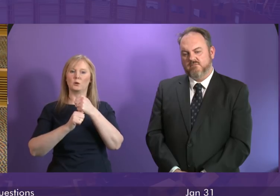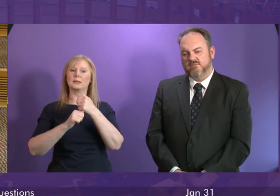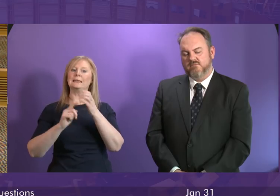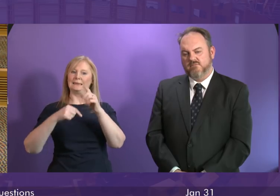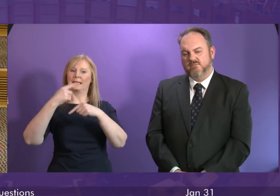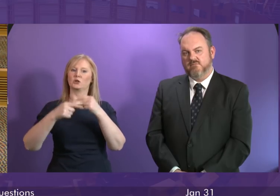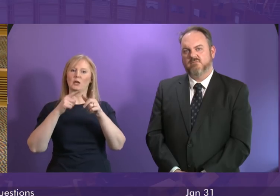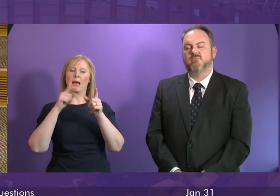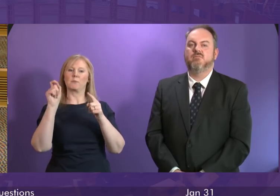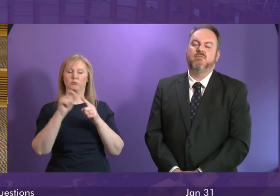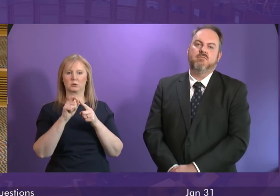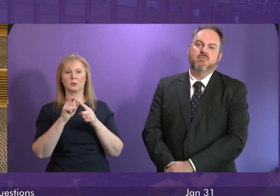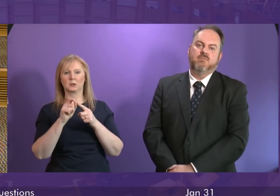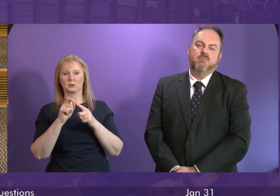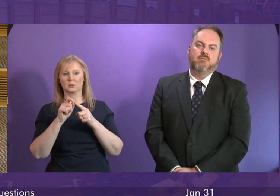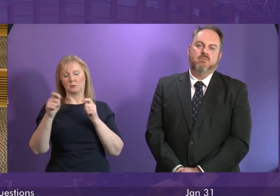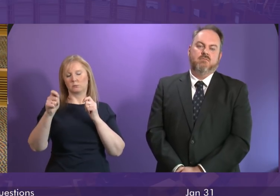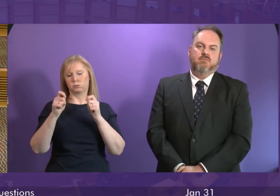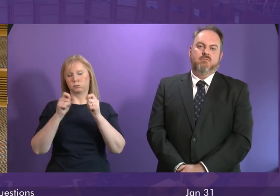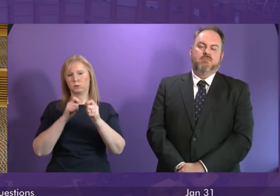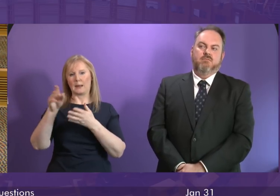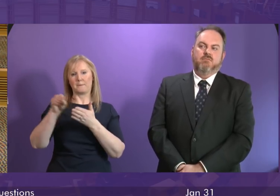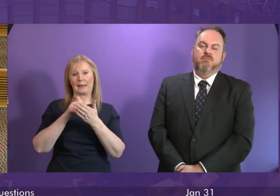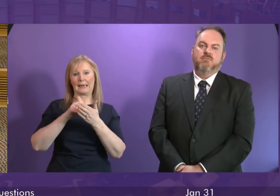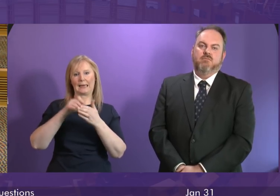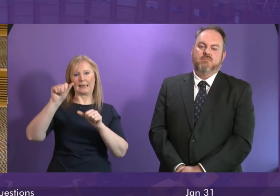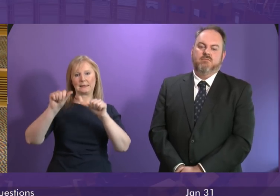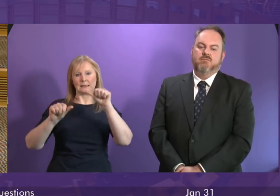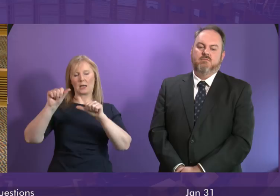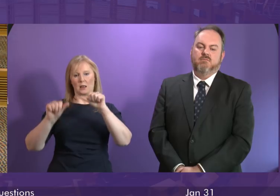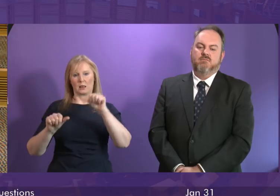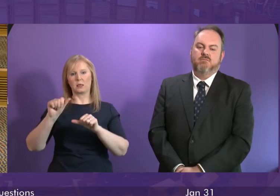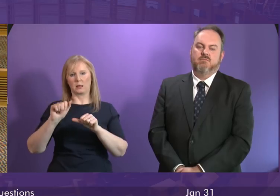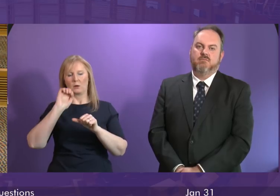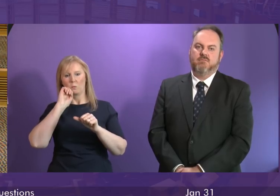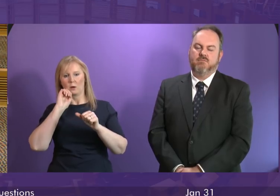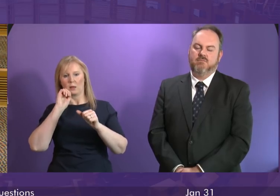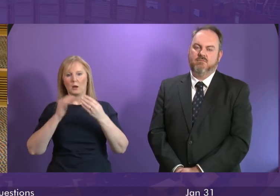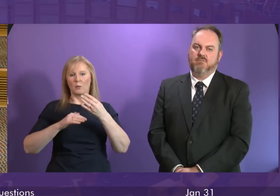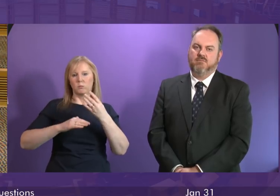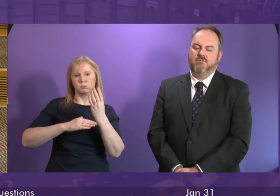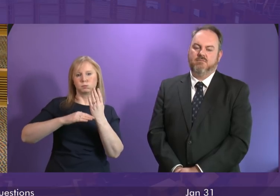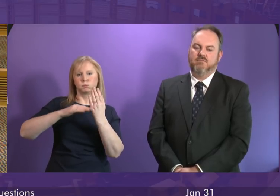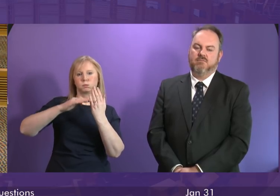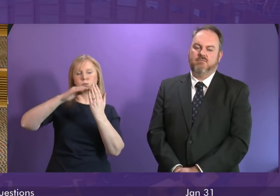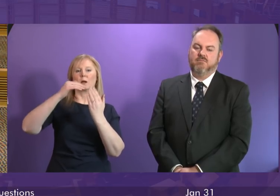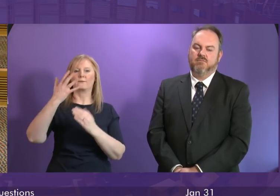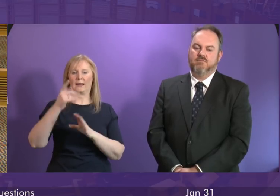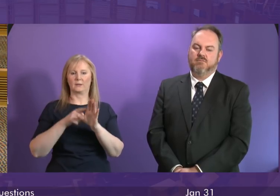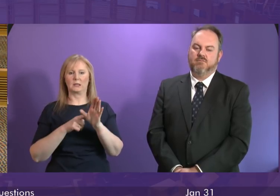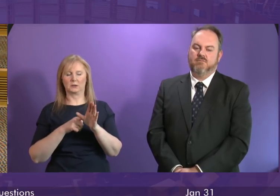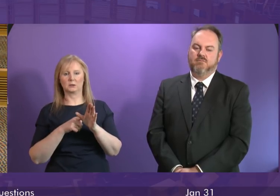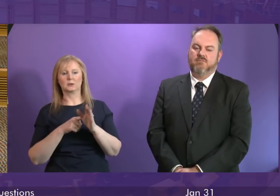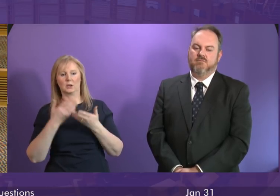and lastly the restructuring of the pay scale means that teachers will reach the top of the scale faster within five years it is of course now